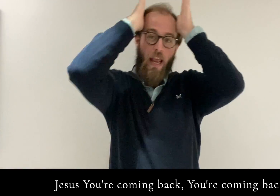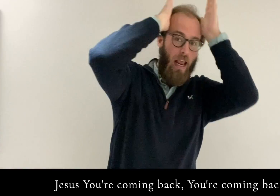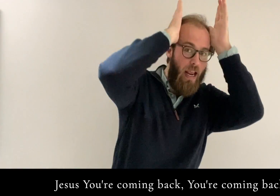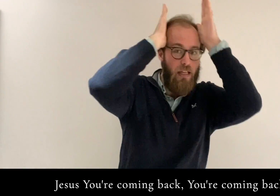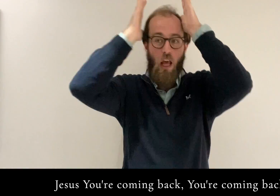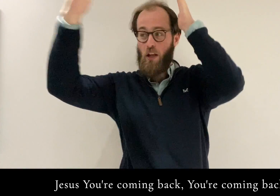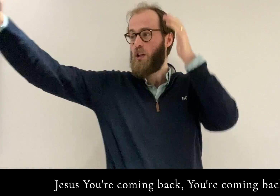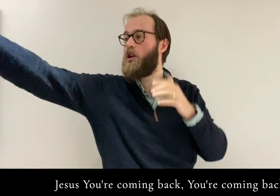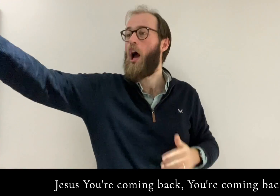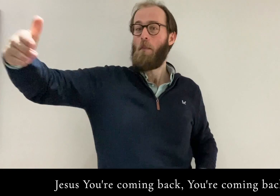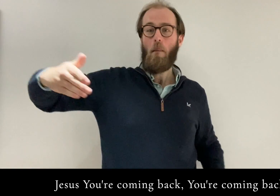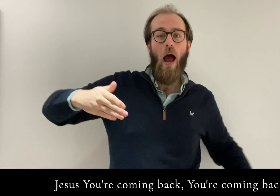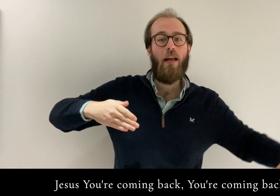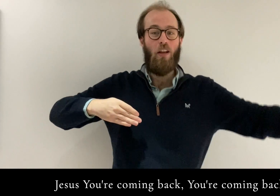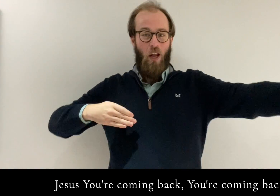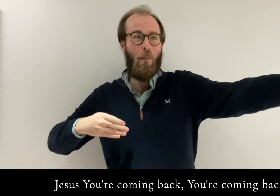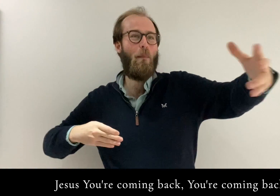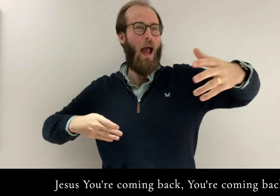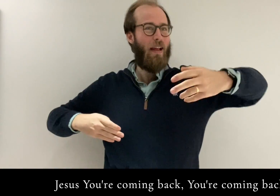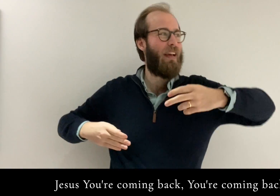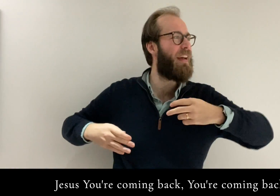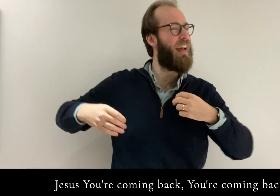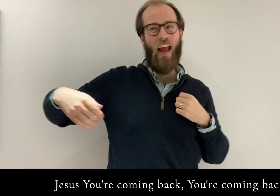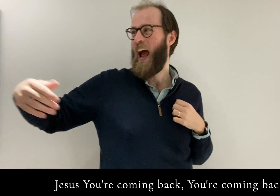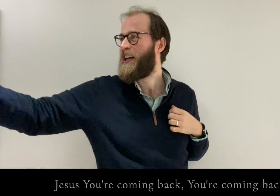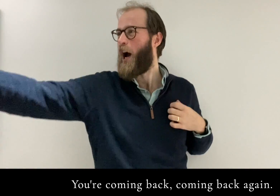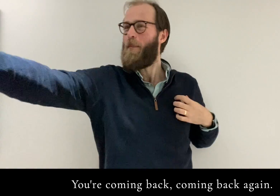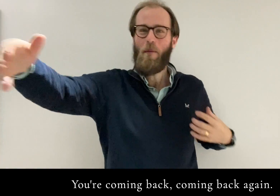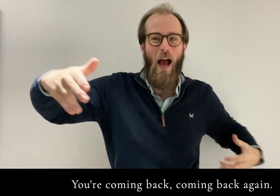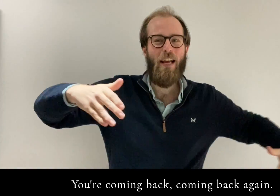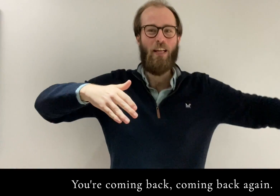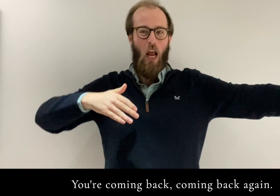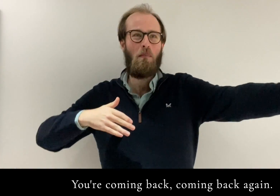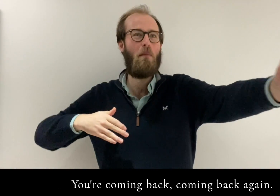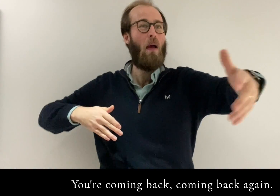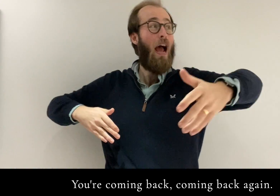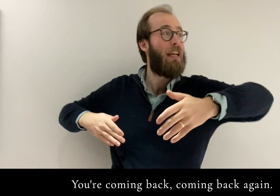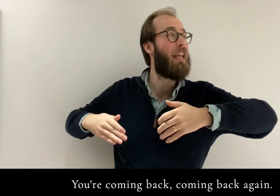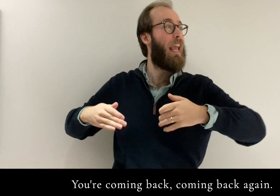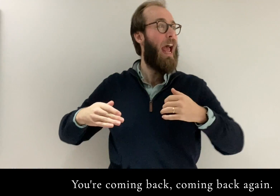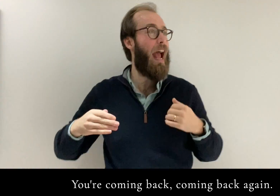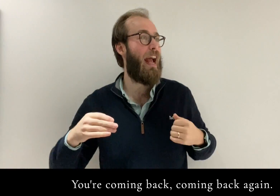Jesus, you're coming back, you're coming back You're coming back, coming back again